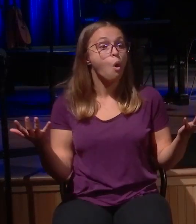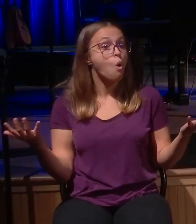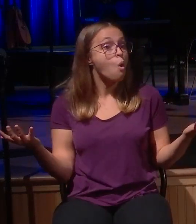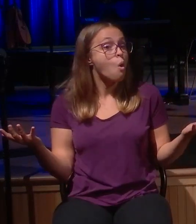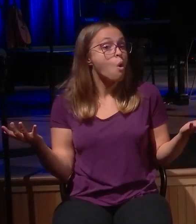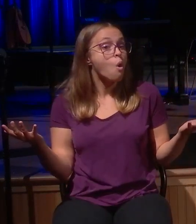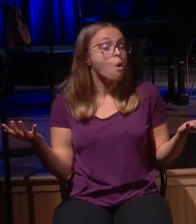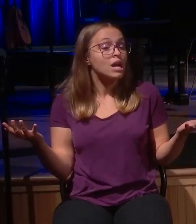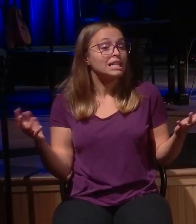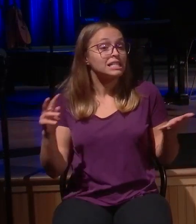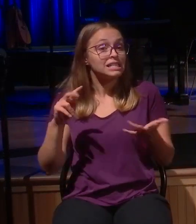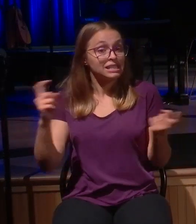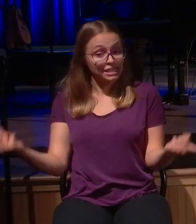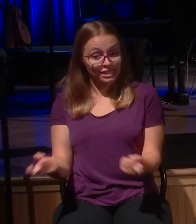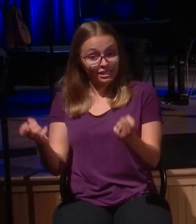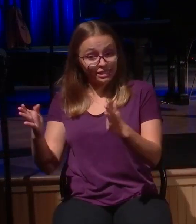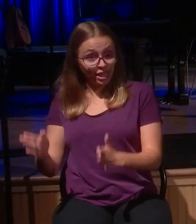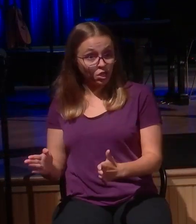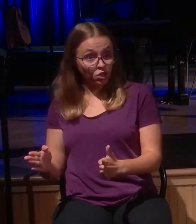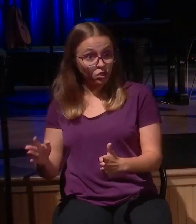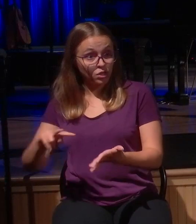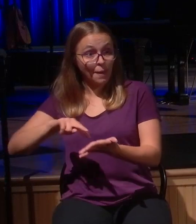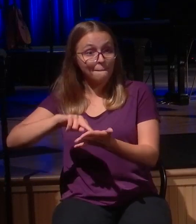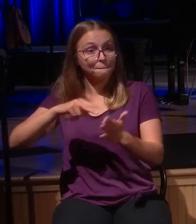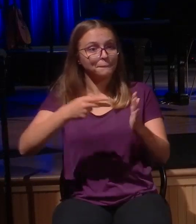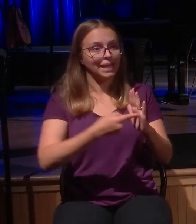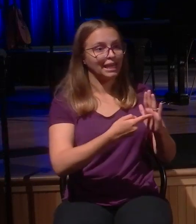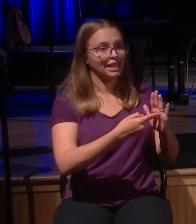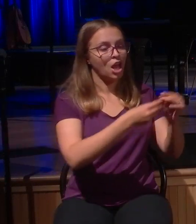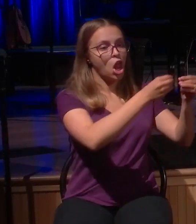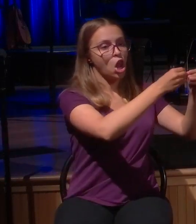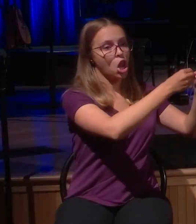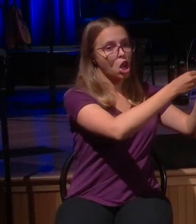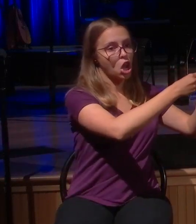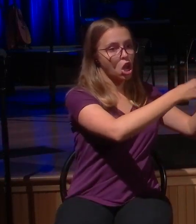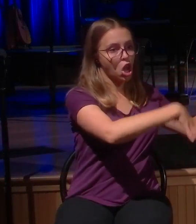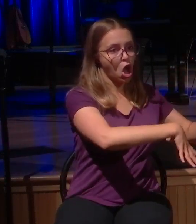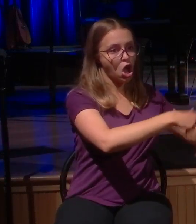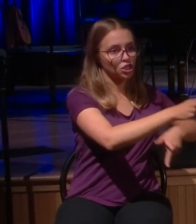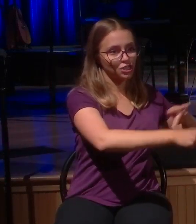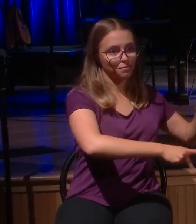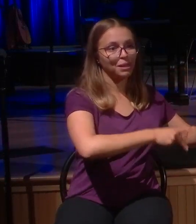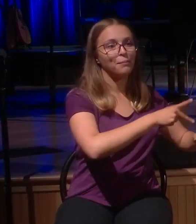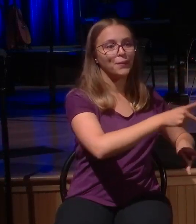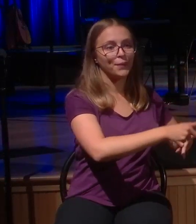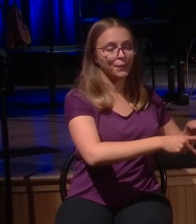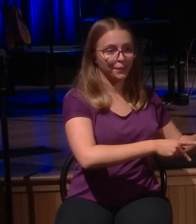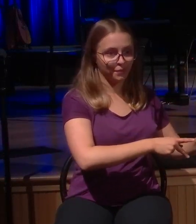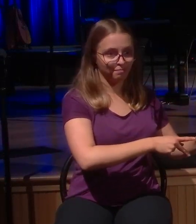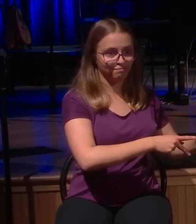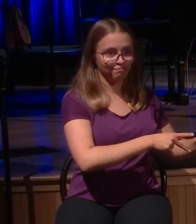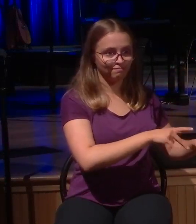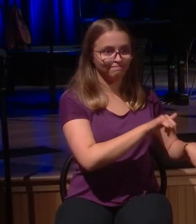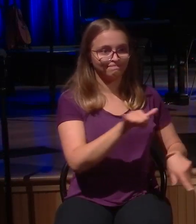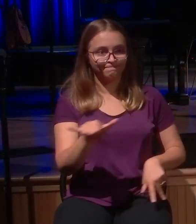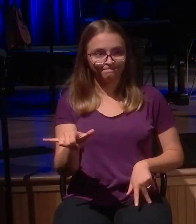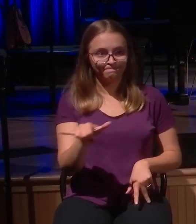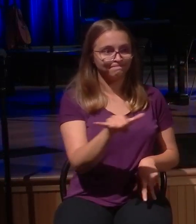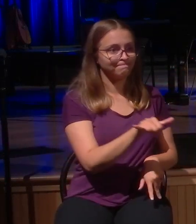Lost, lost, lost, lost, lost. The biblical portrait of humanity, old and New